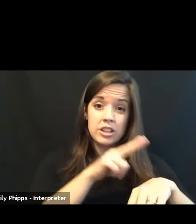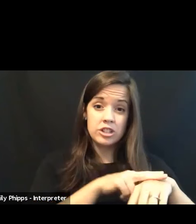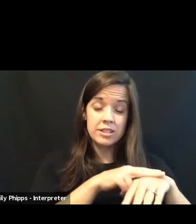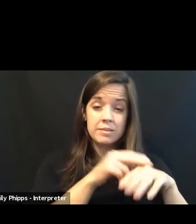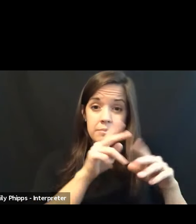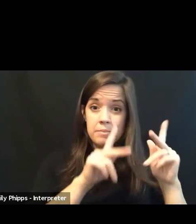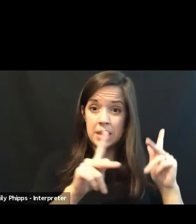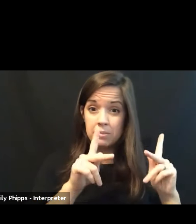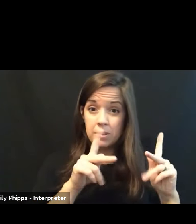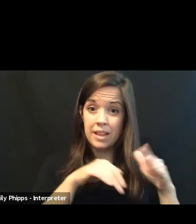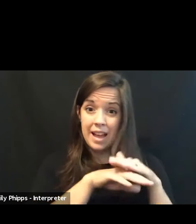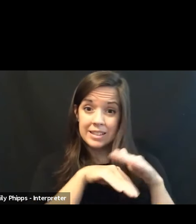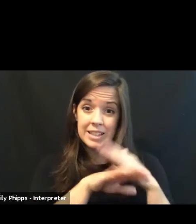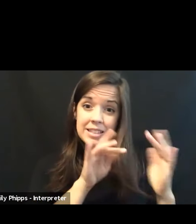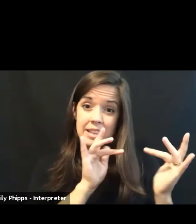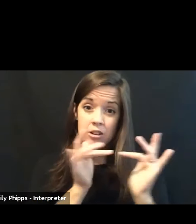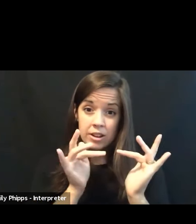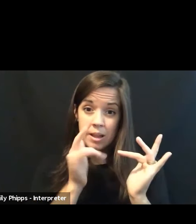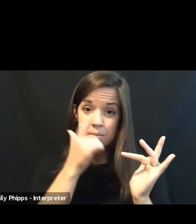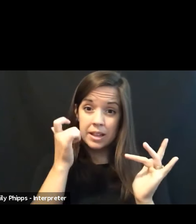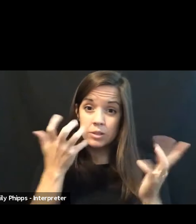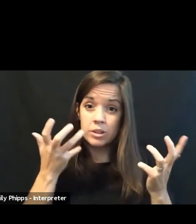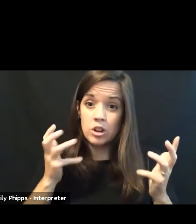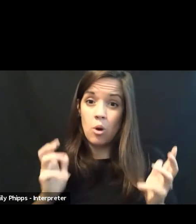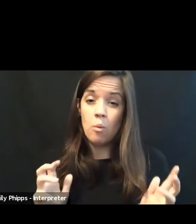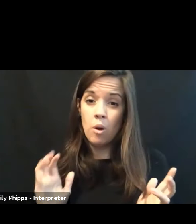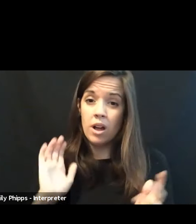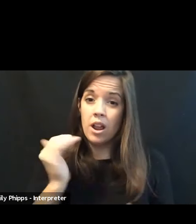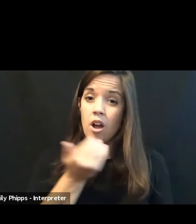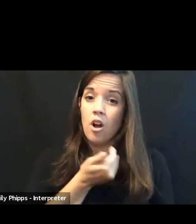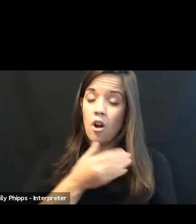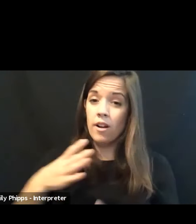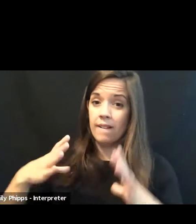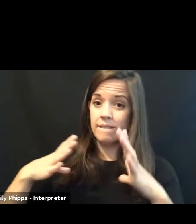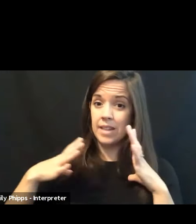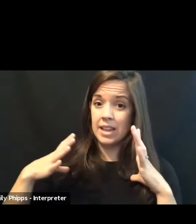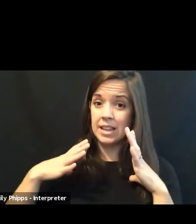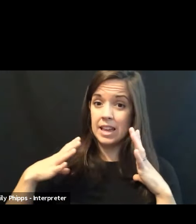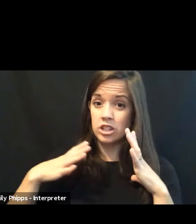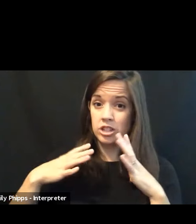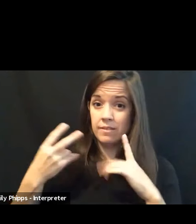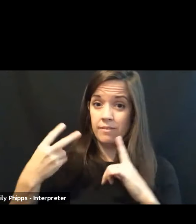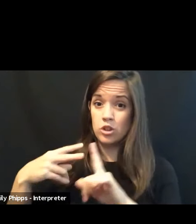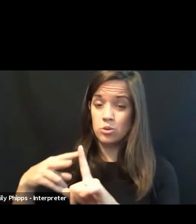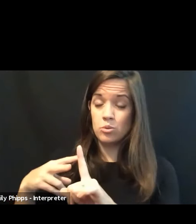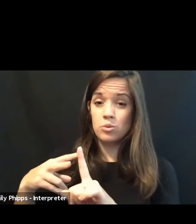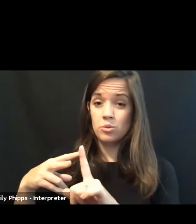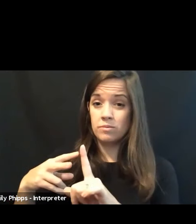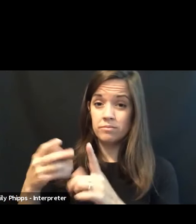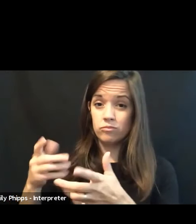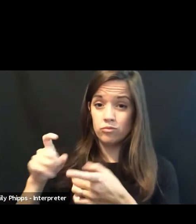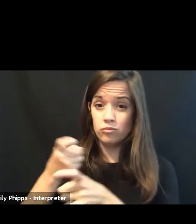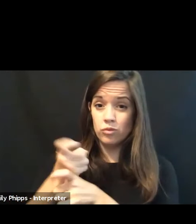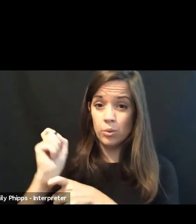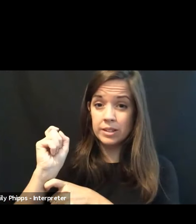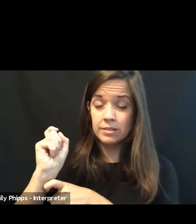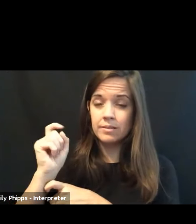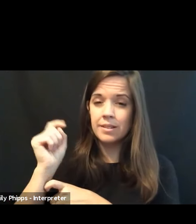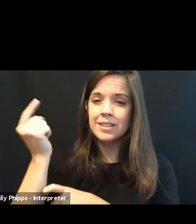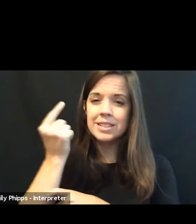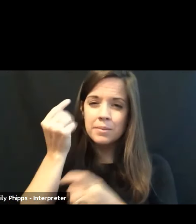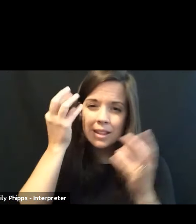because we don't want our vacation view spoiled? Something to think about.